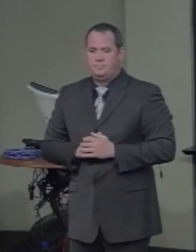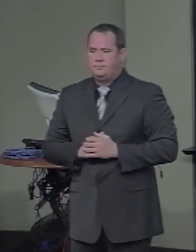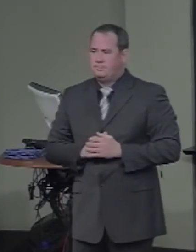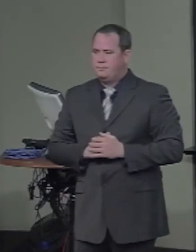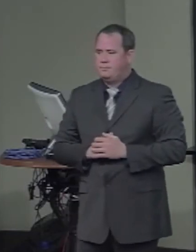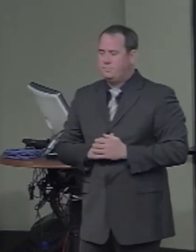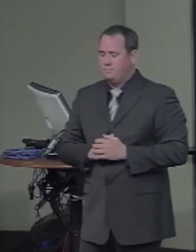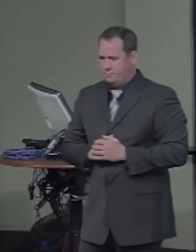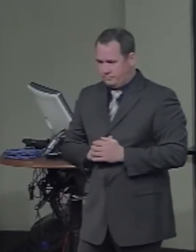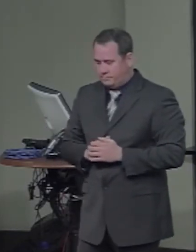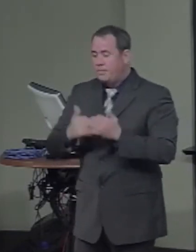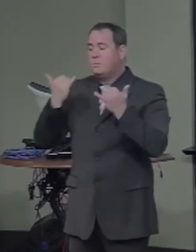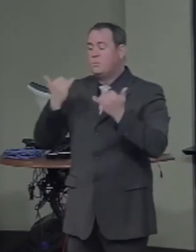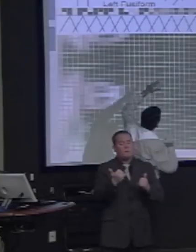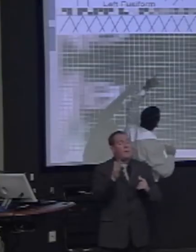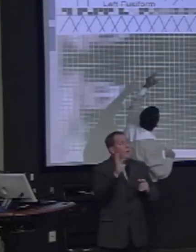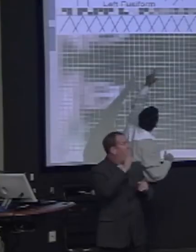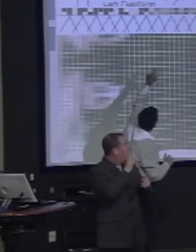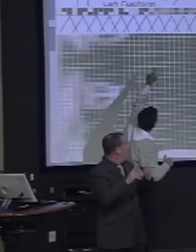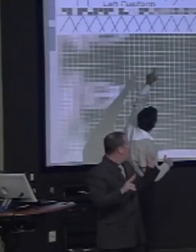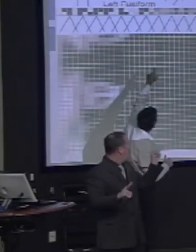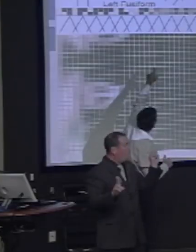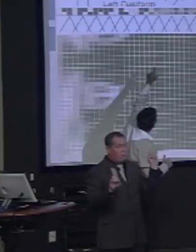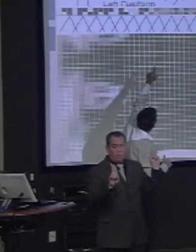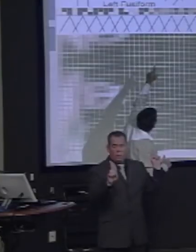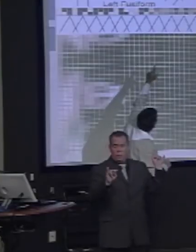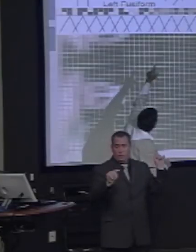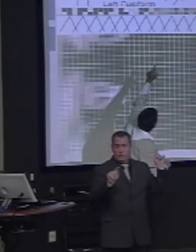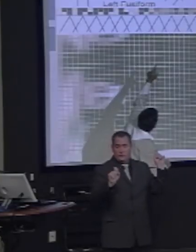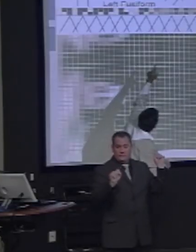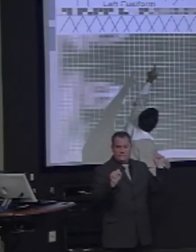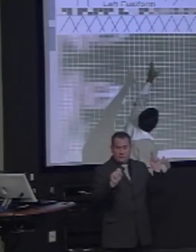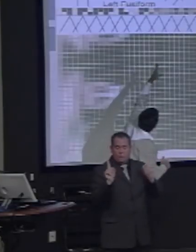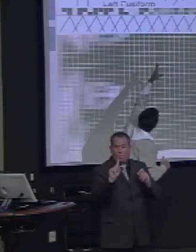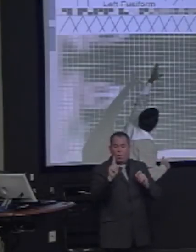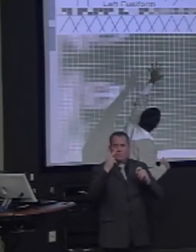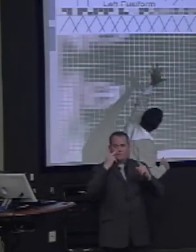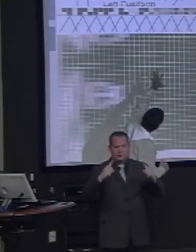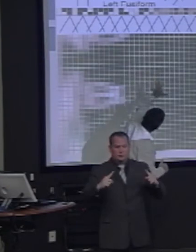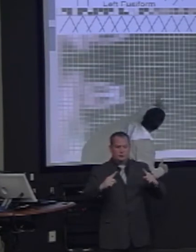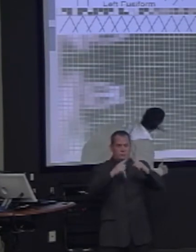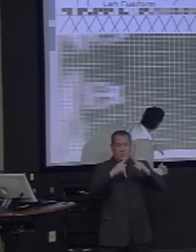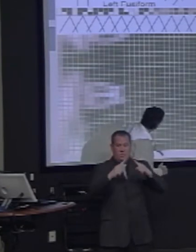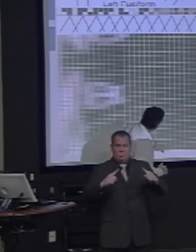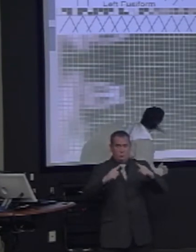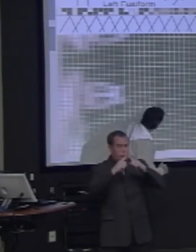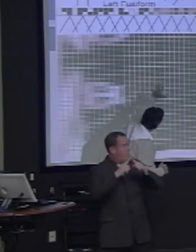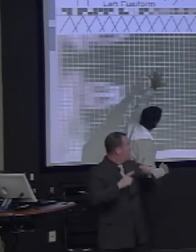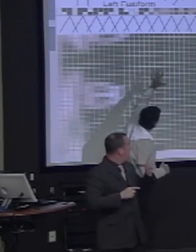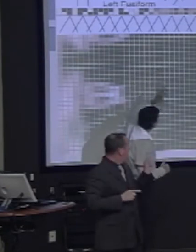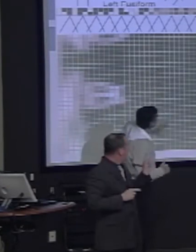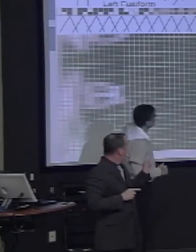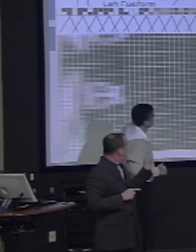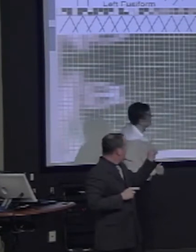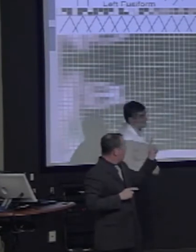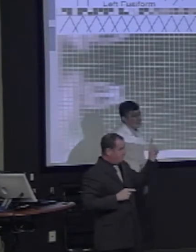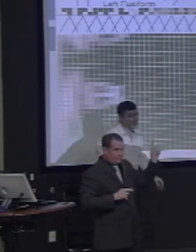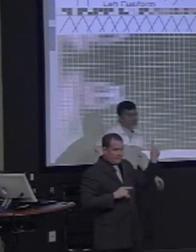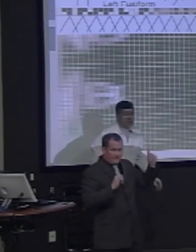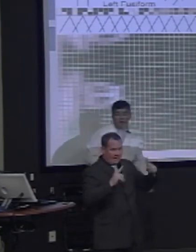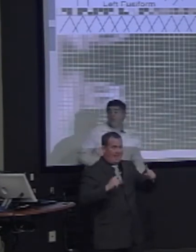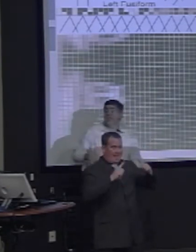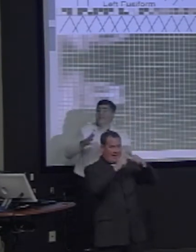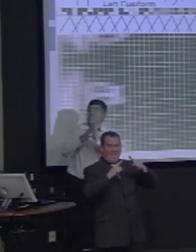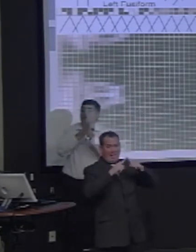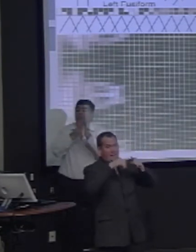over, that's what these little triangle things are supposed to denote. Units further over are listening to a different set of